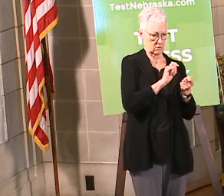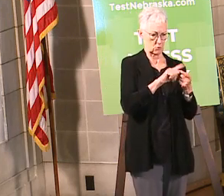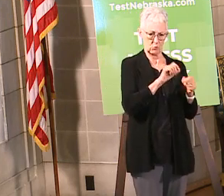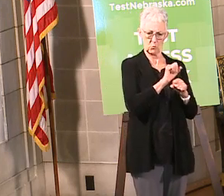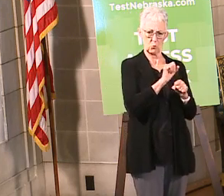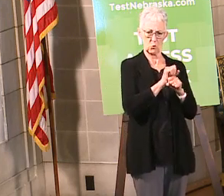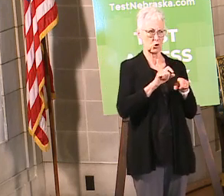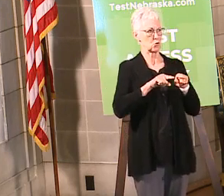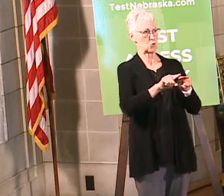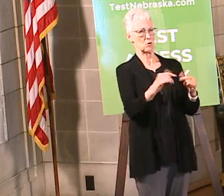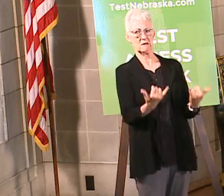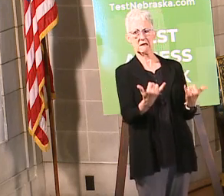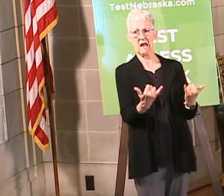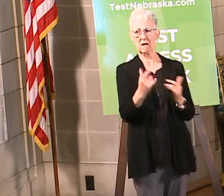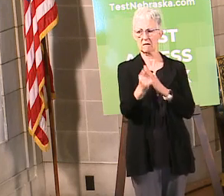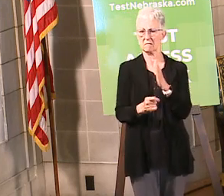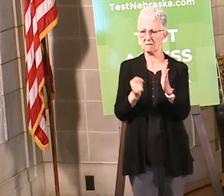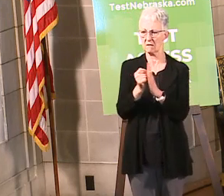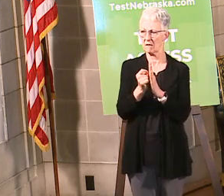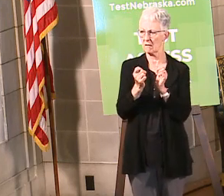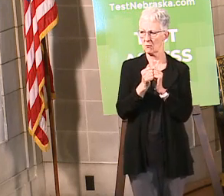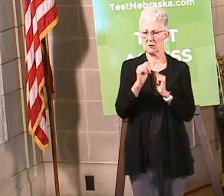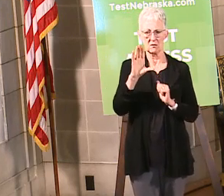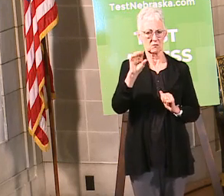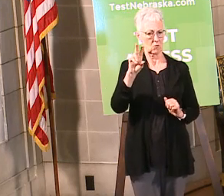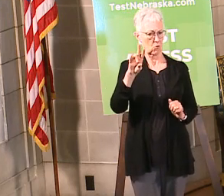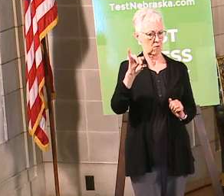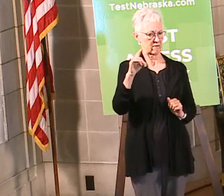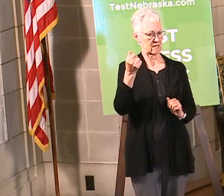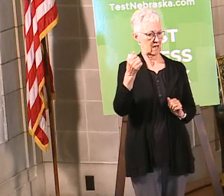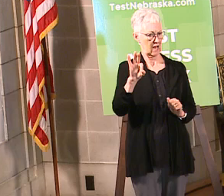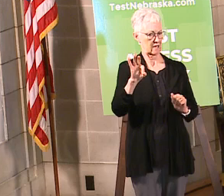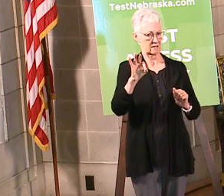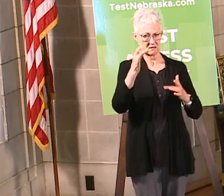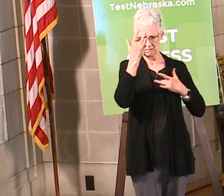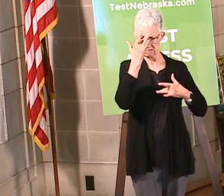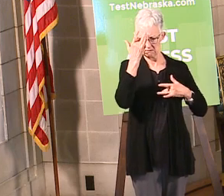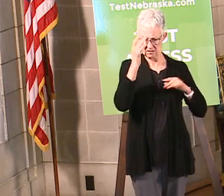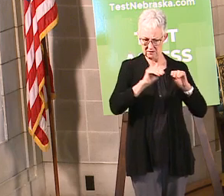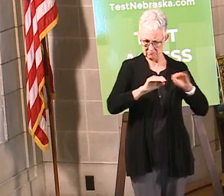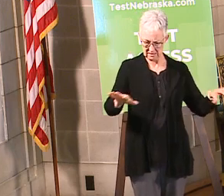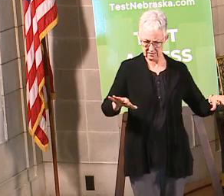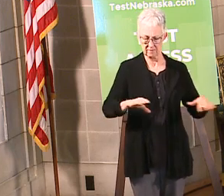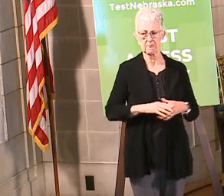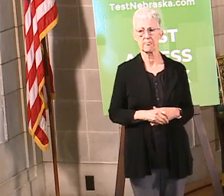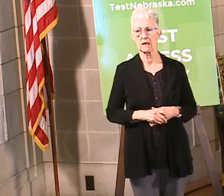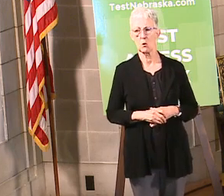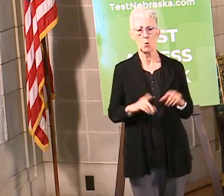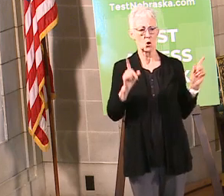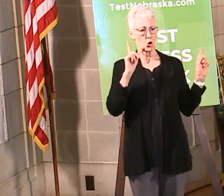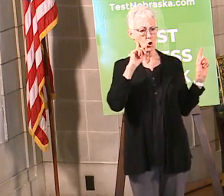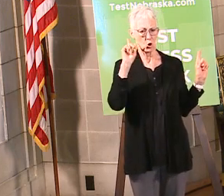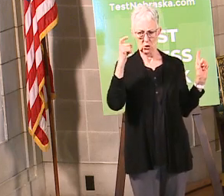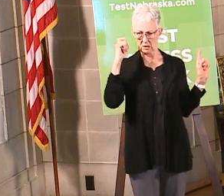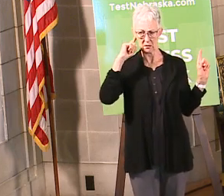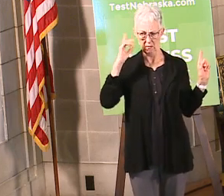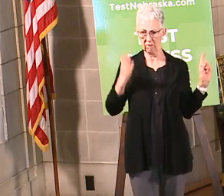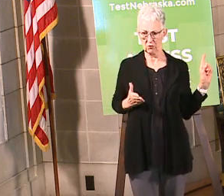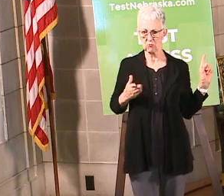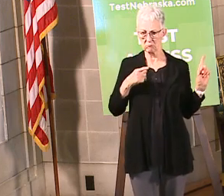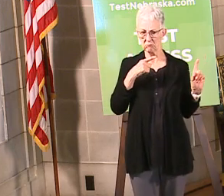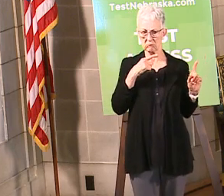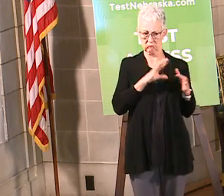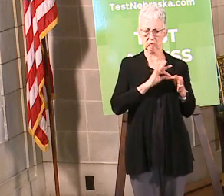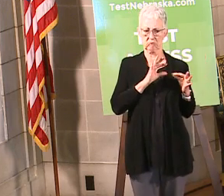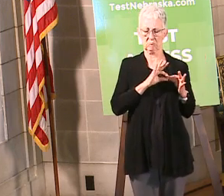really you know you've heard the governor talk about uh the team that we have here in nebraska all of the employees at the state of nebraska we look at as one